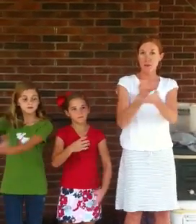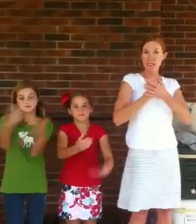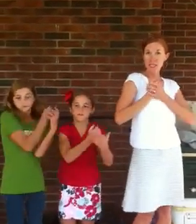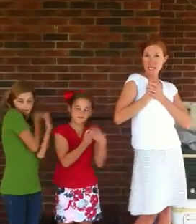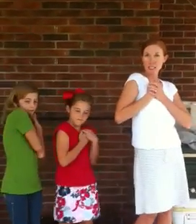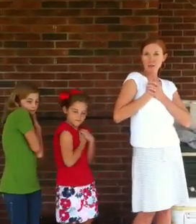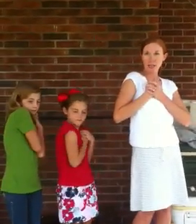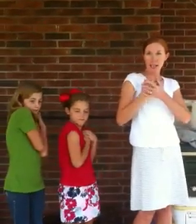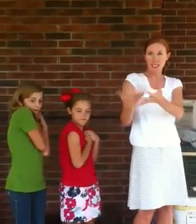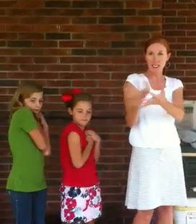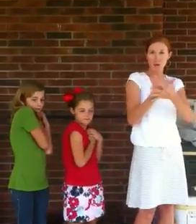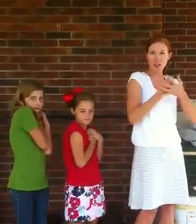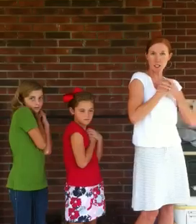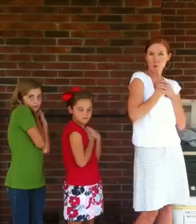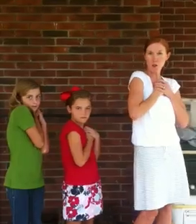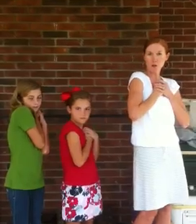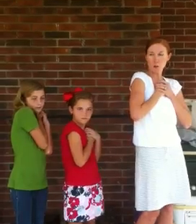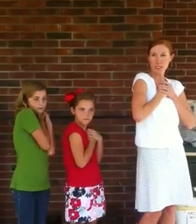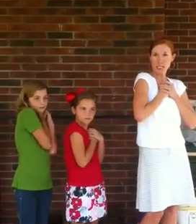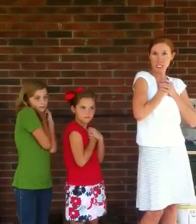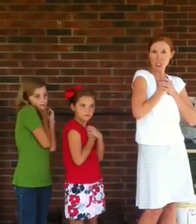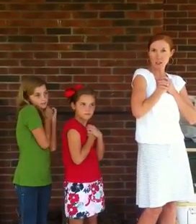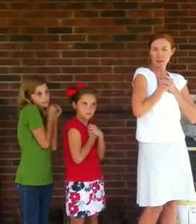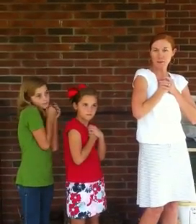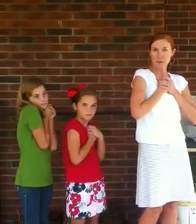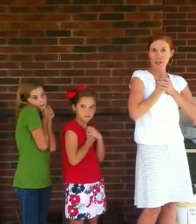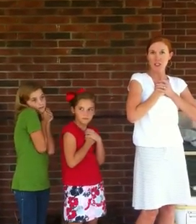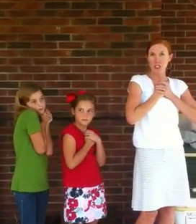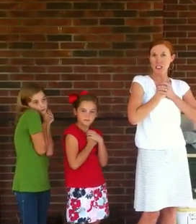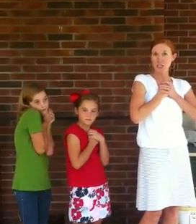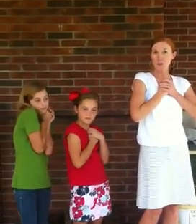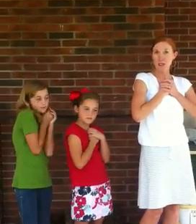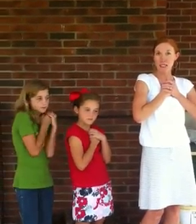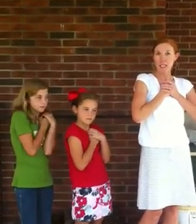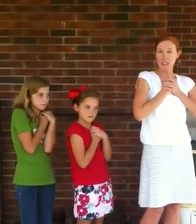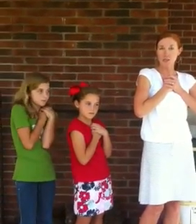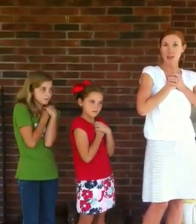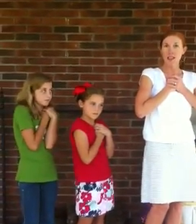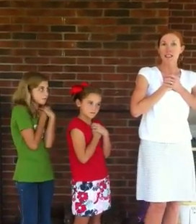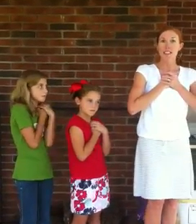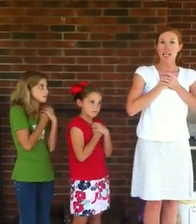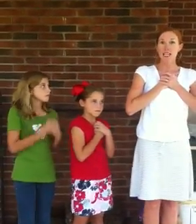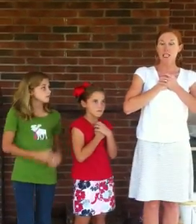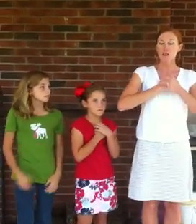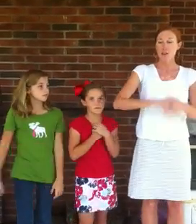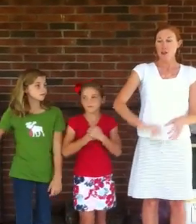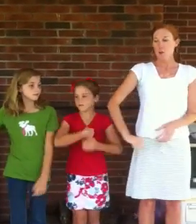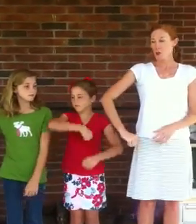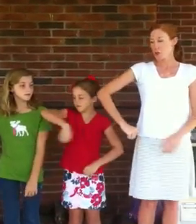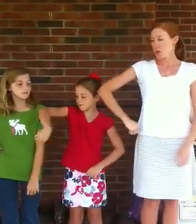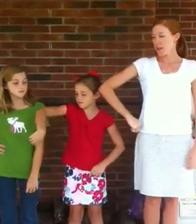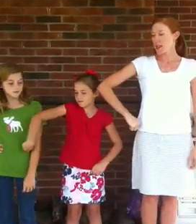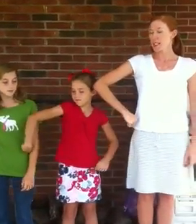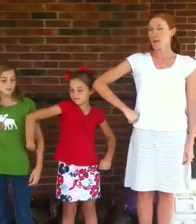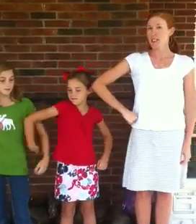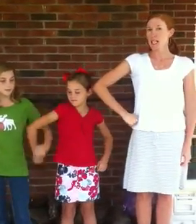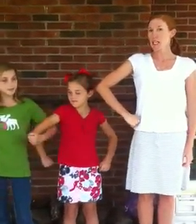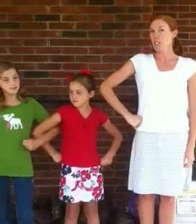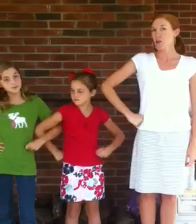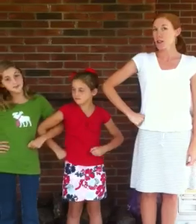Genitive possessive. Like, act like you've got this wonderful possession. Genitive possessive. Dative. Put your arm out like somebody's taking you on